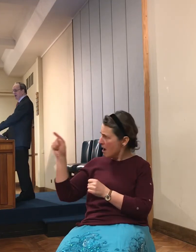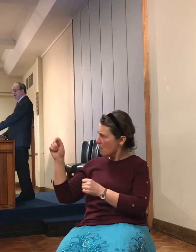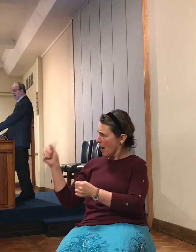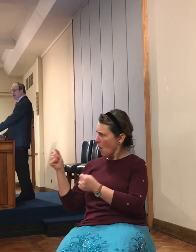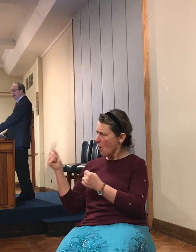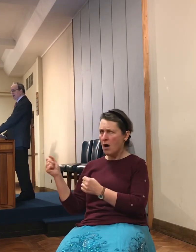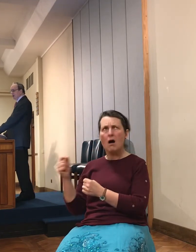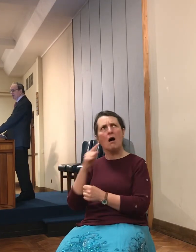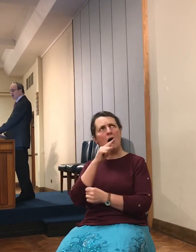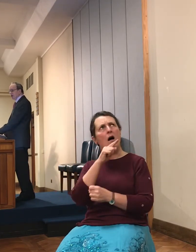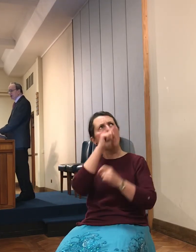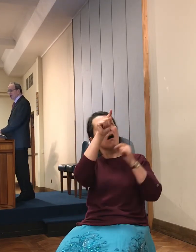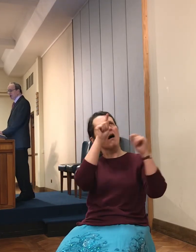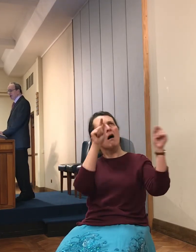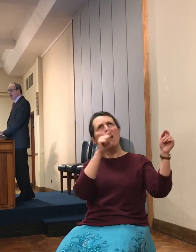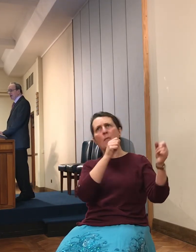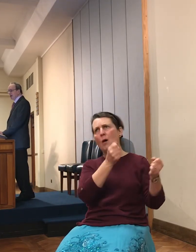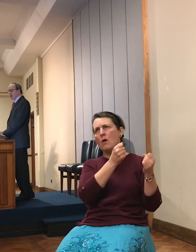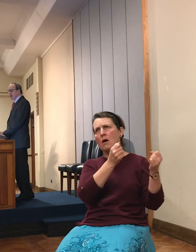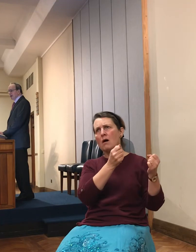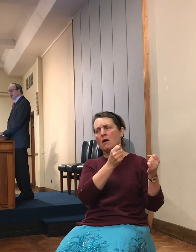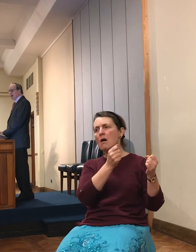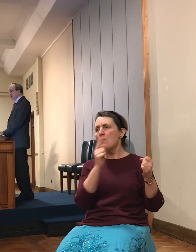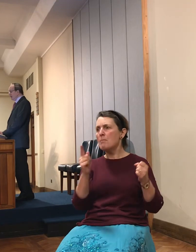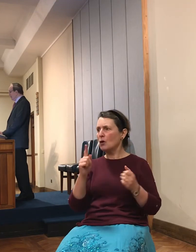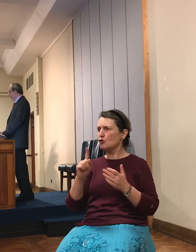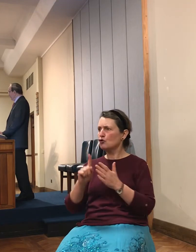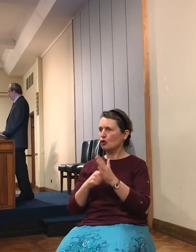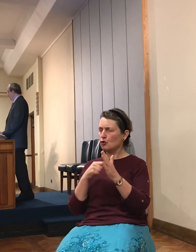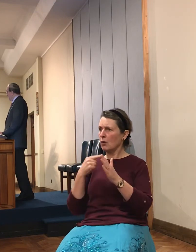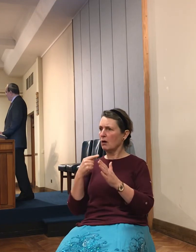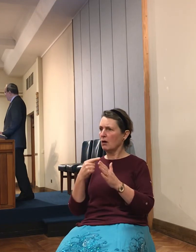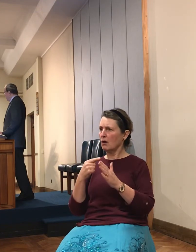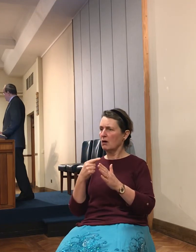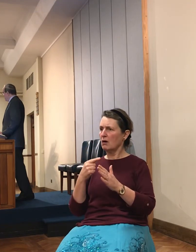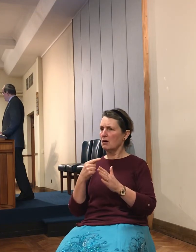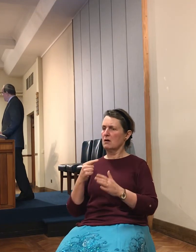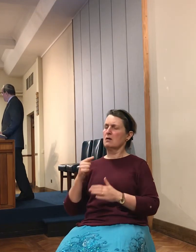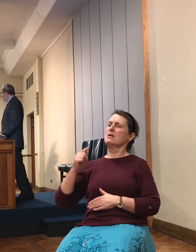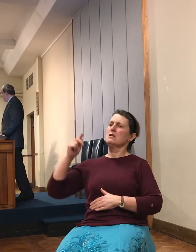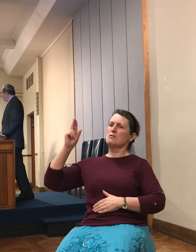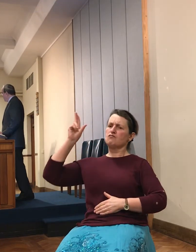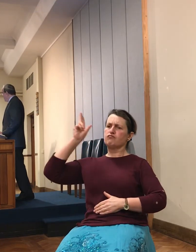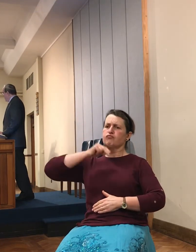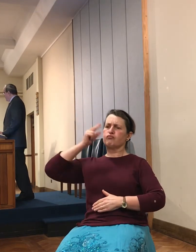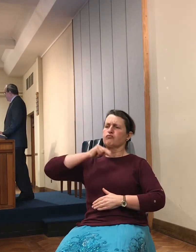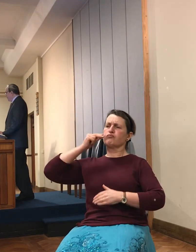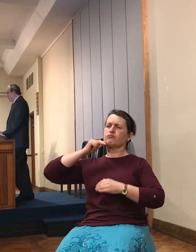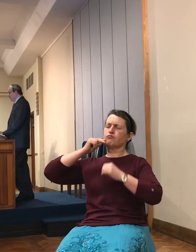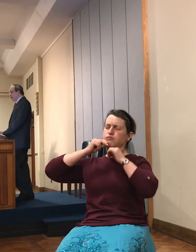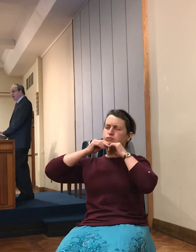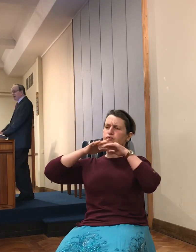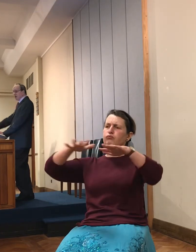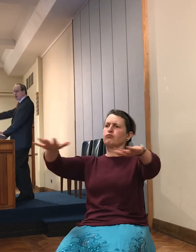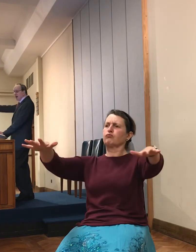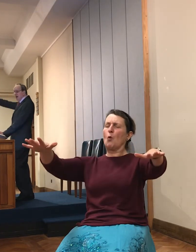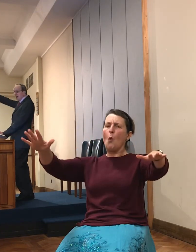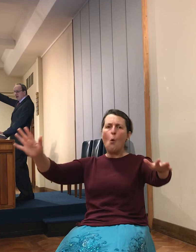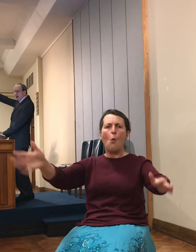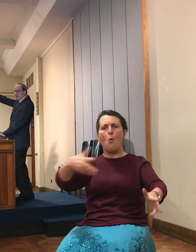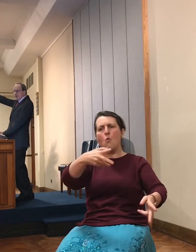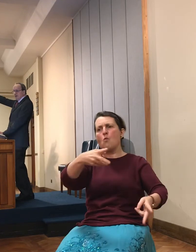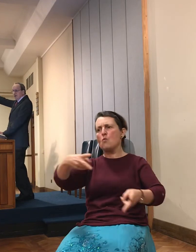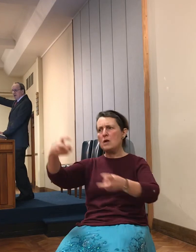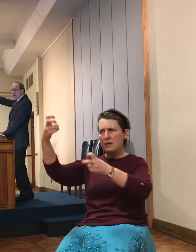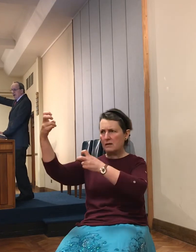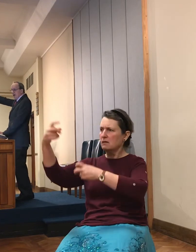made when Joshua in the hearing of vast numbers of people prays a prayer